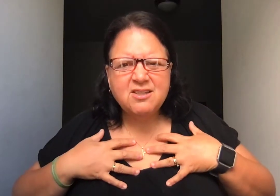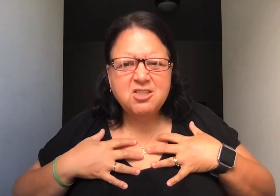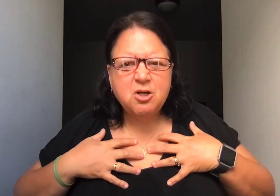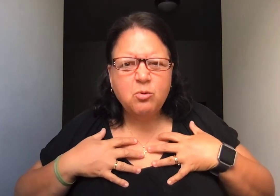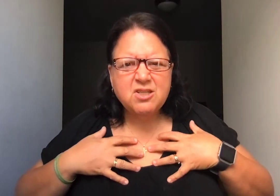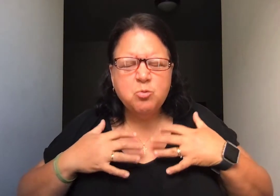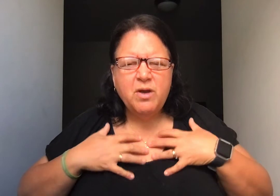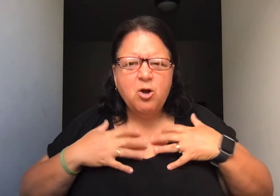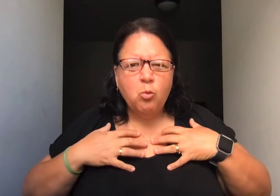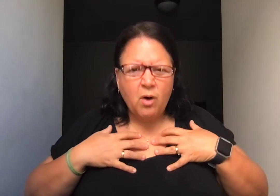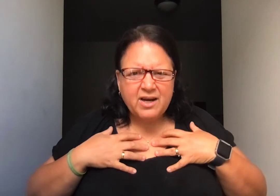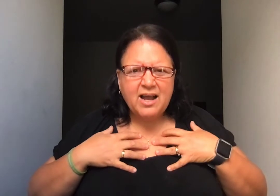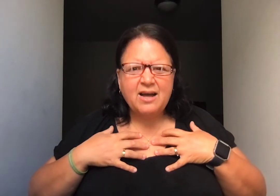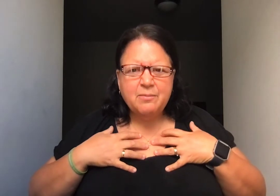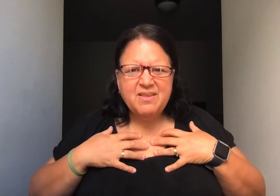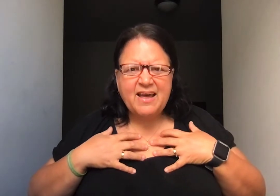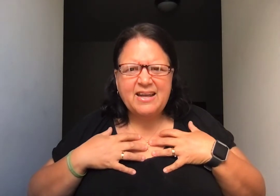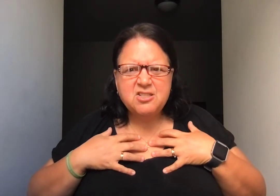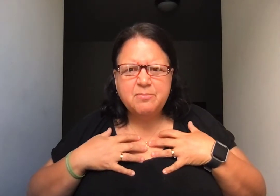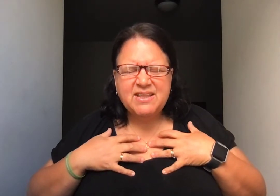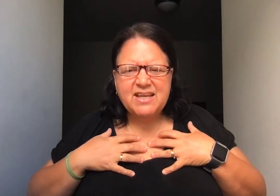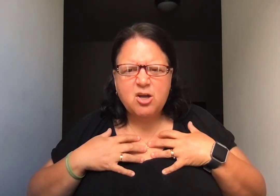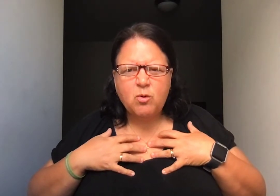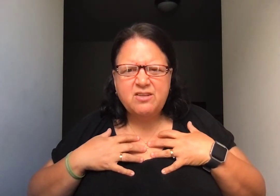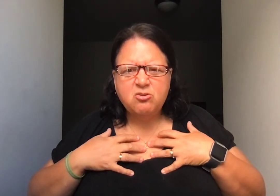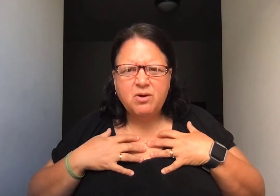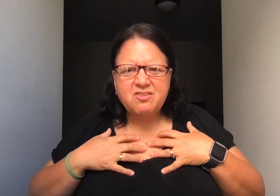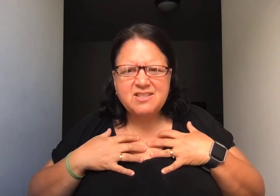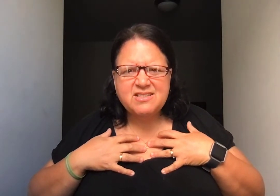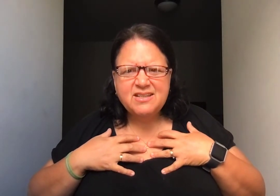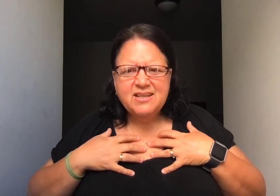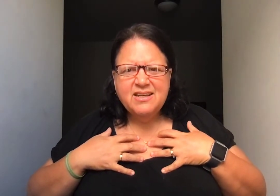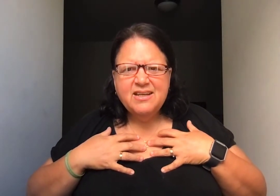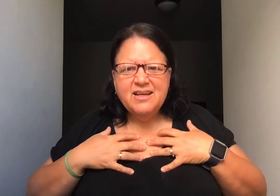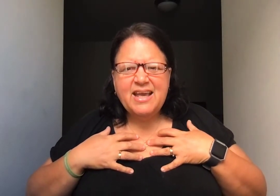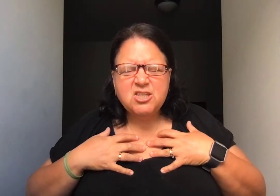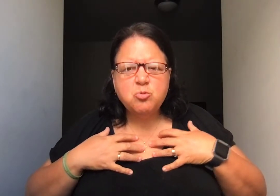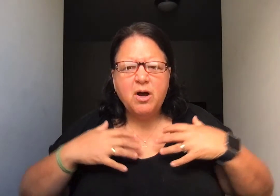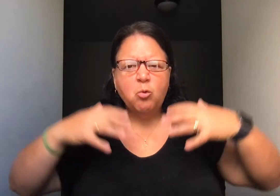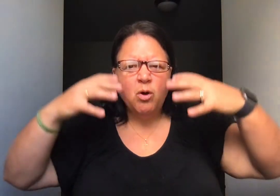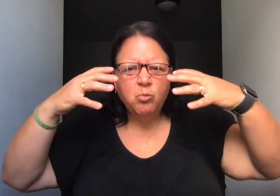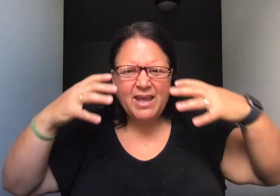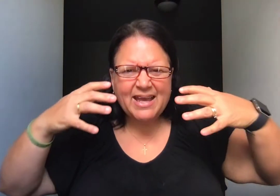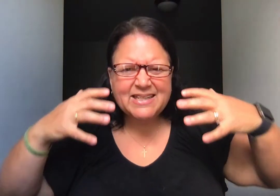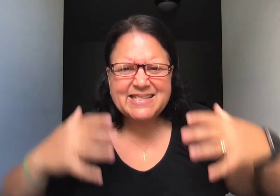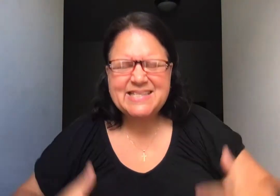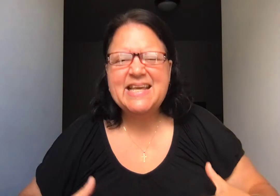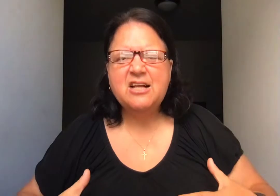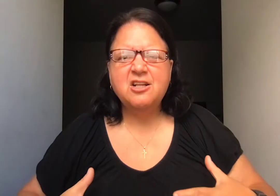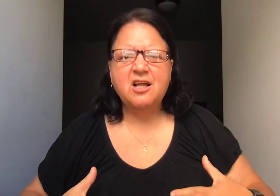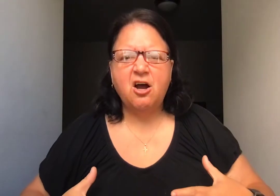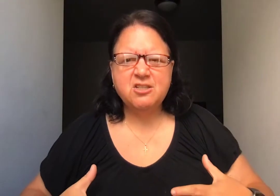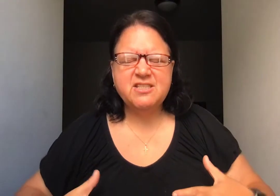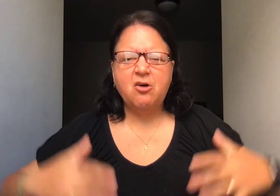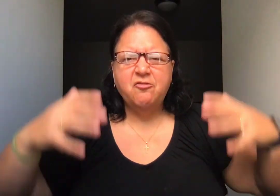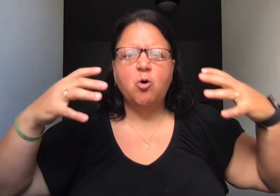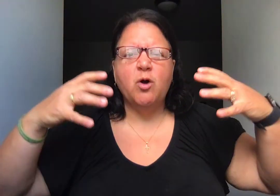to know us. We don't want God to be that intimately acquainted with us. Guess what? When we conceal ourself or